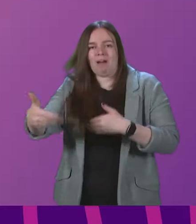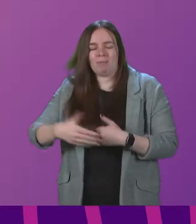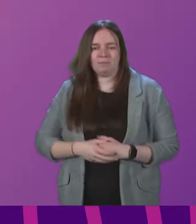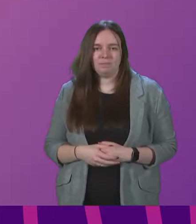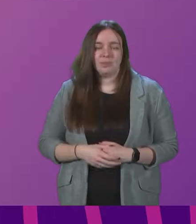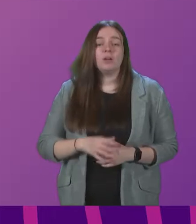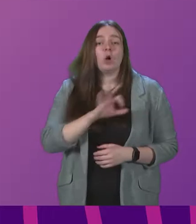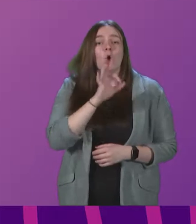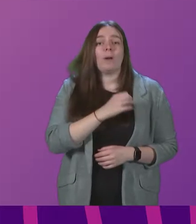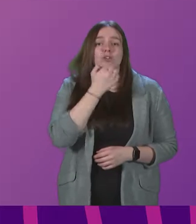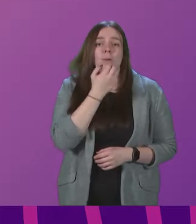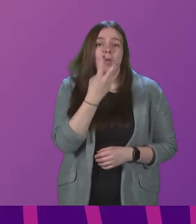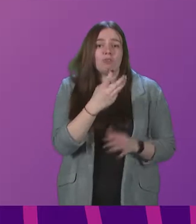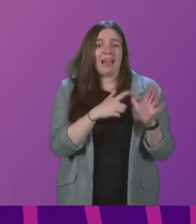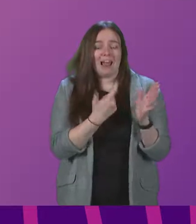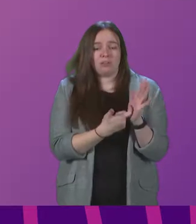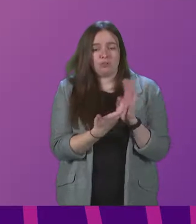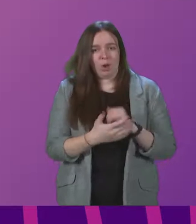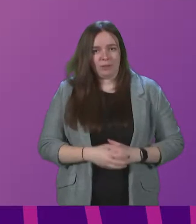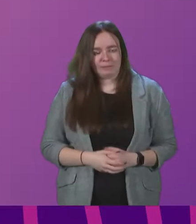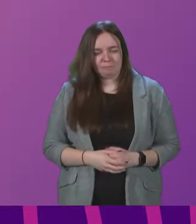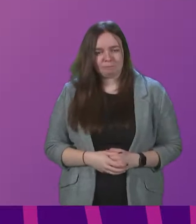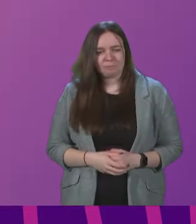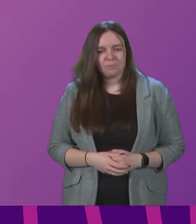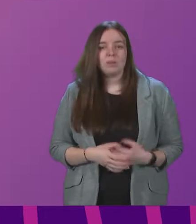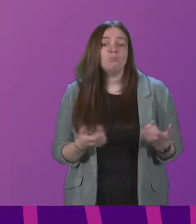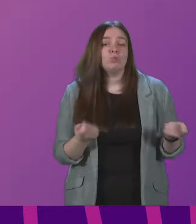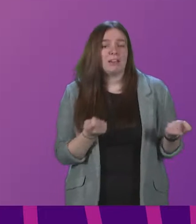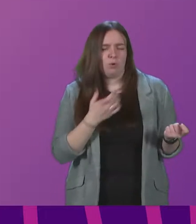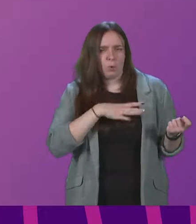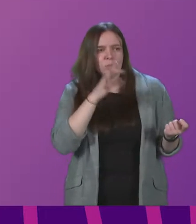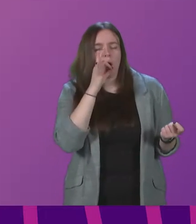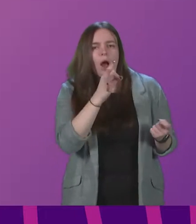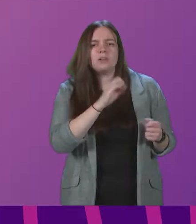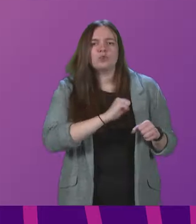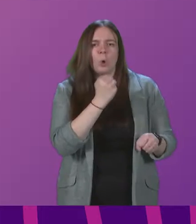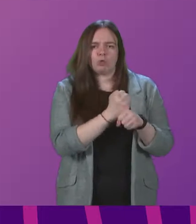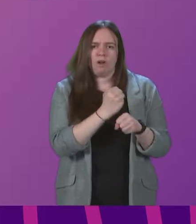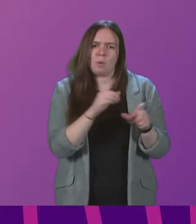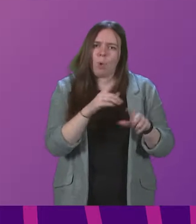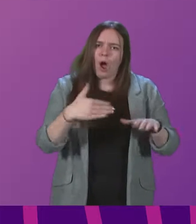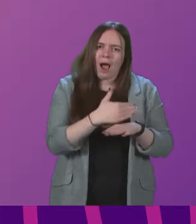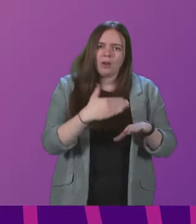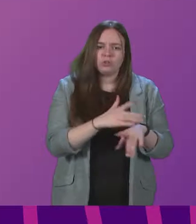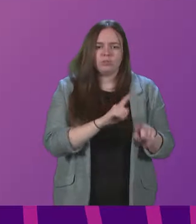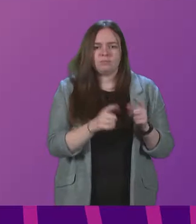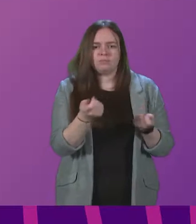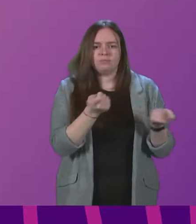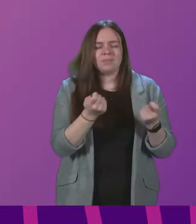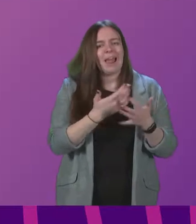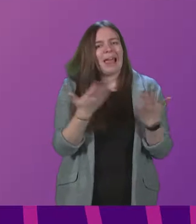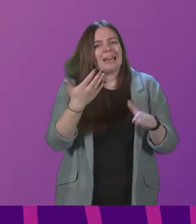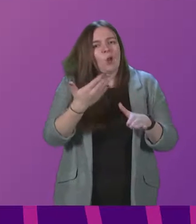Question number three, Alex Rowley. President, to ask the Scottish Government what action it taken to address any